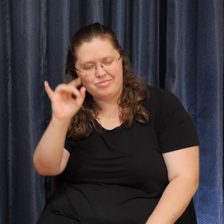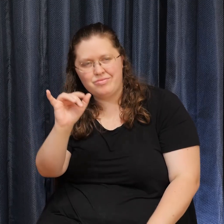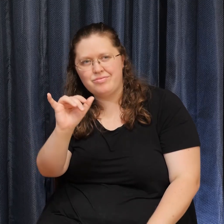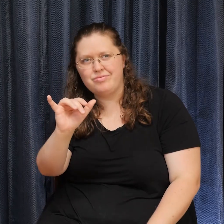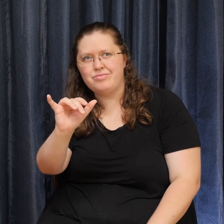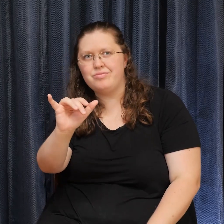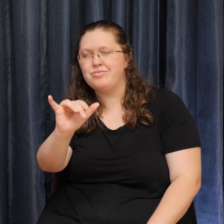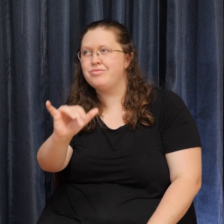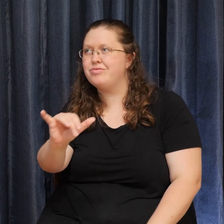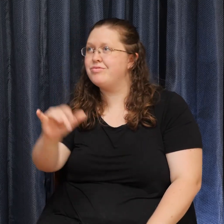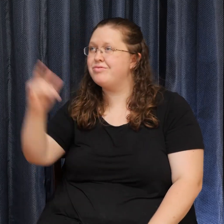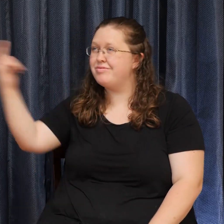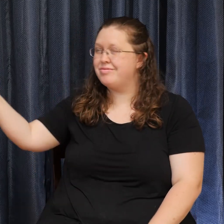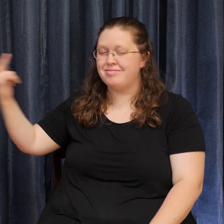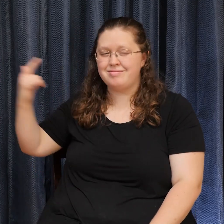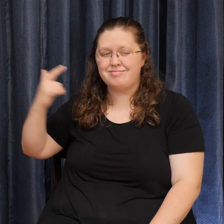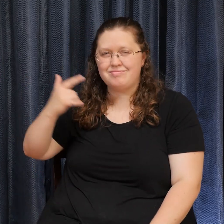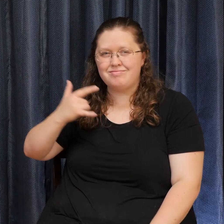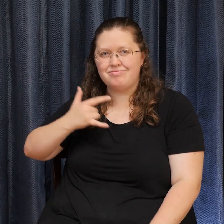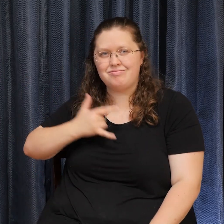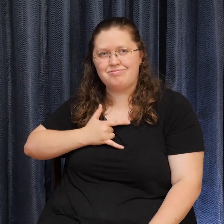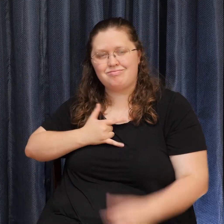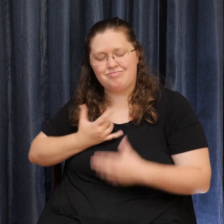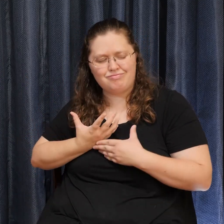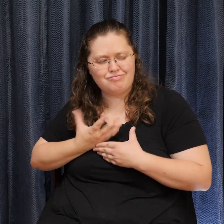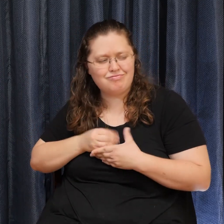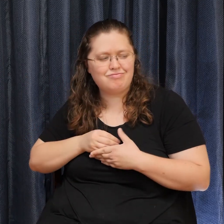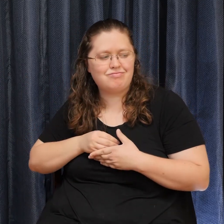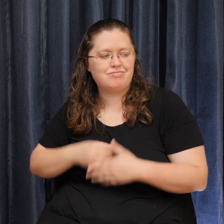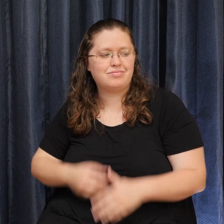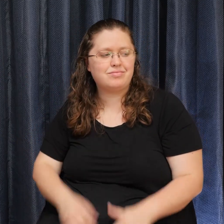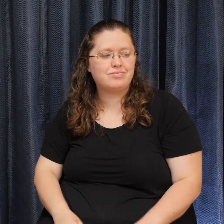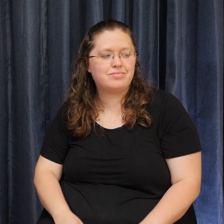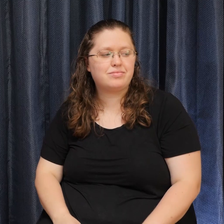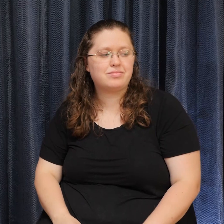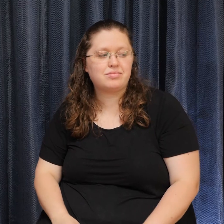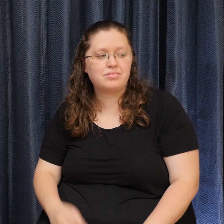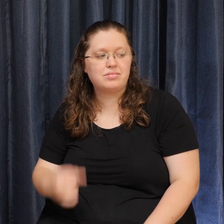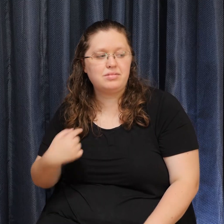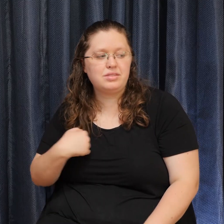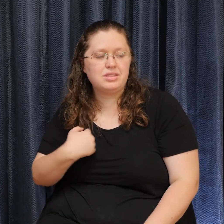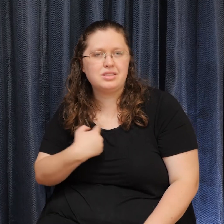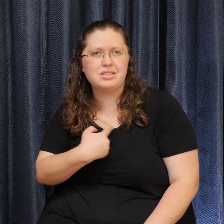over us Let me